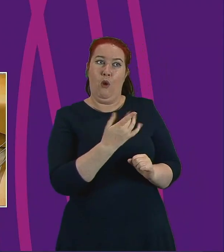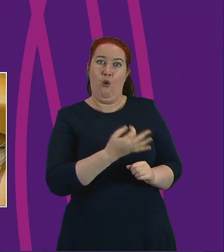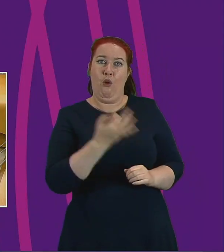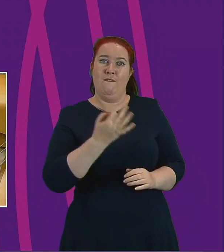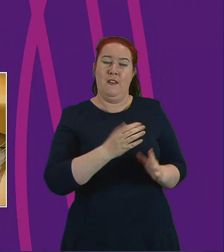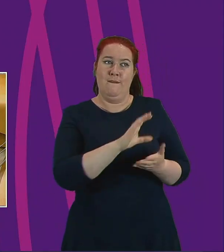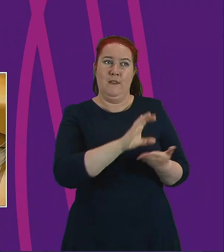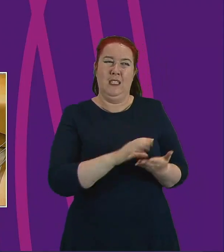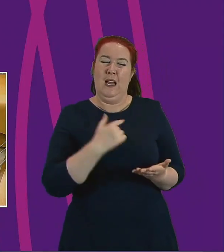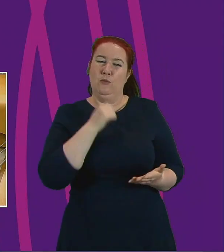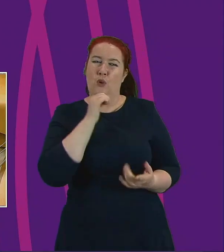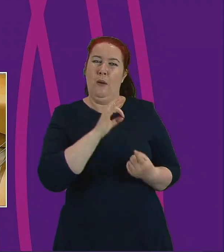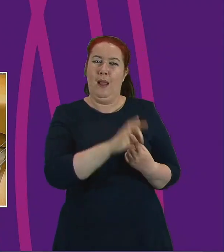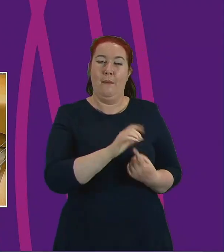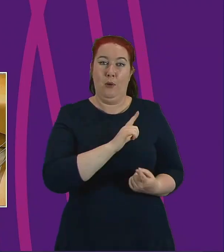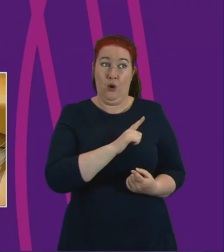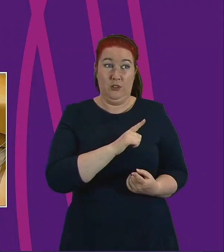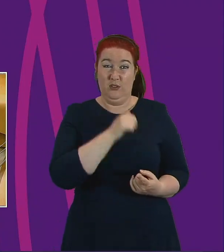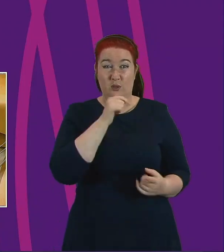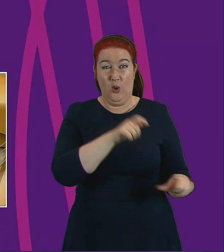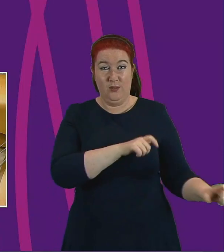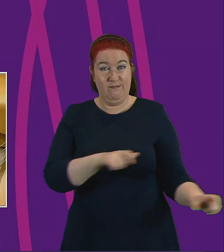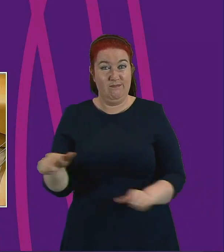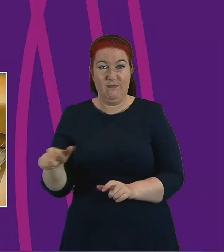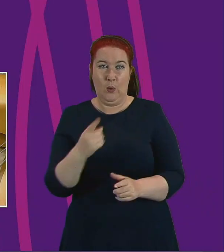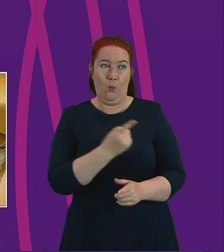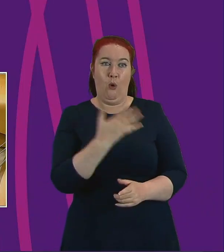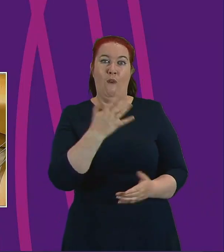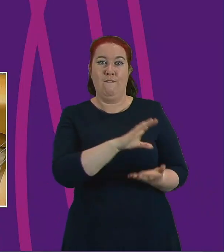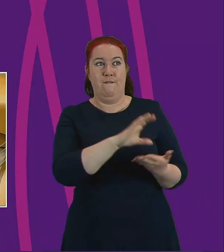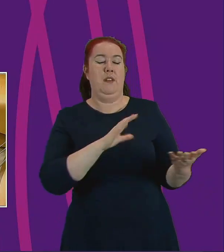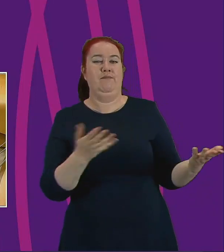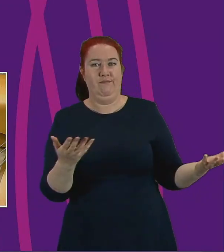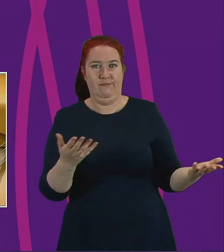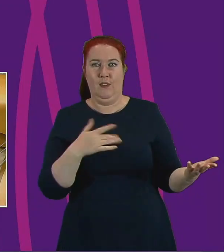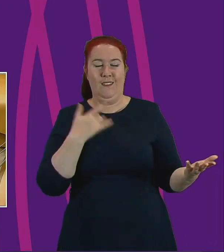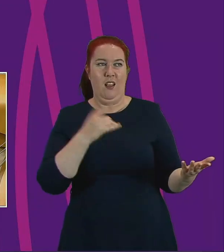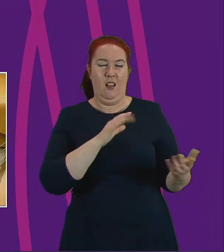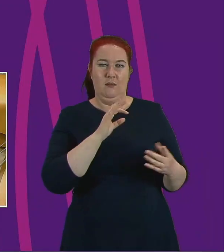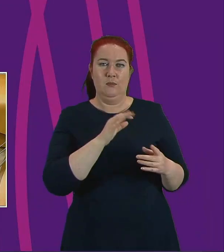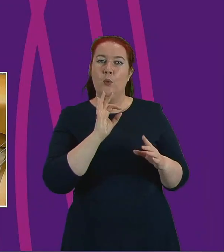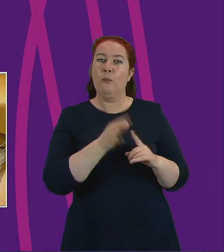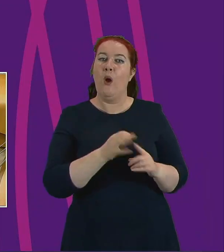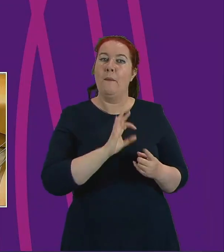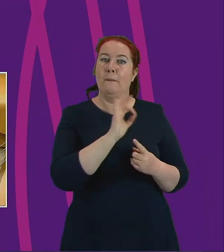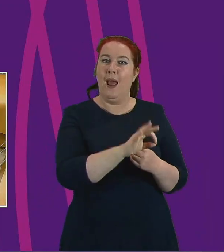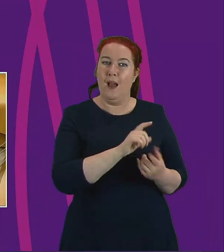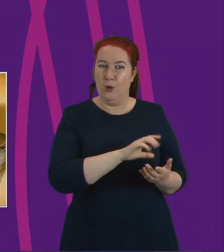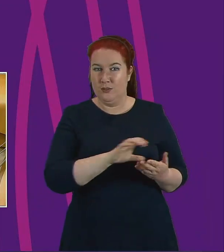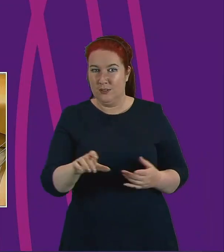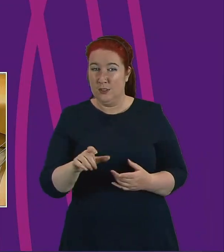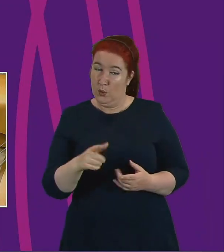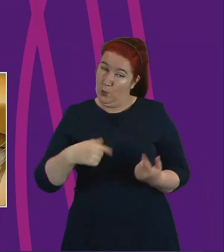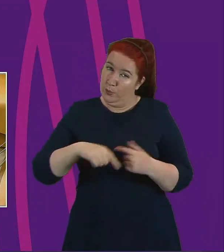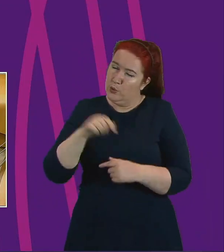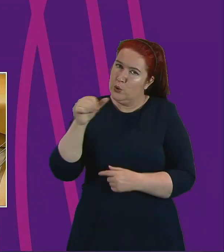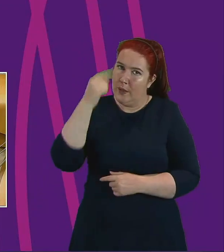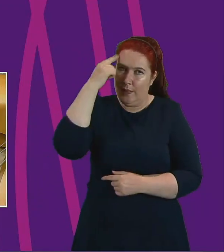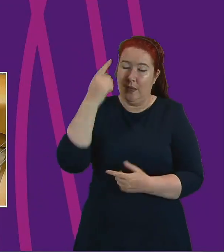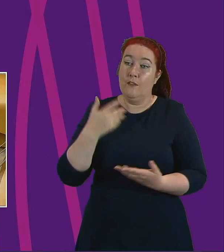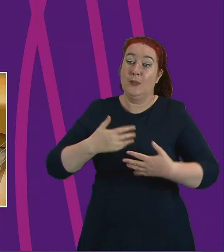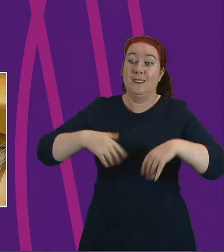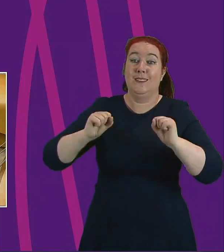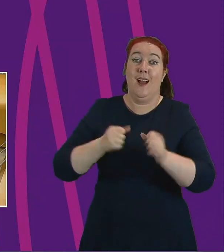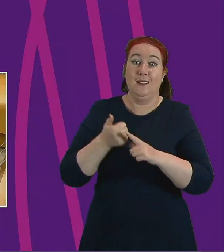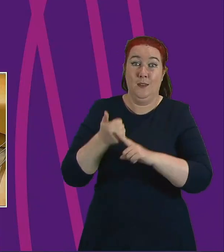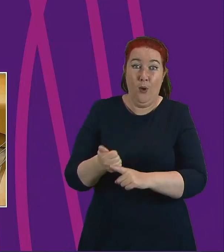expectations of help that would only be met short term. Maybe we have to reflect on that, on the impact and potential harm of starting supports